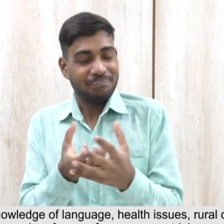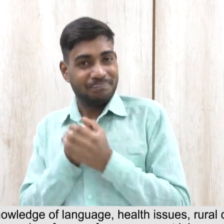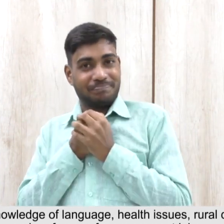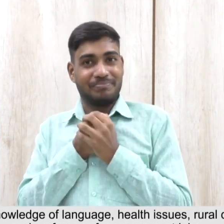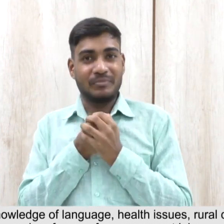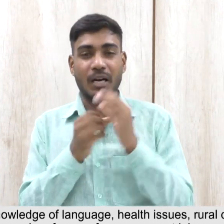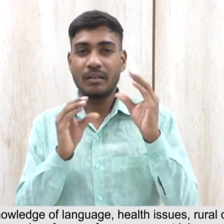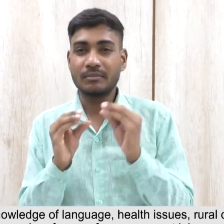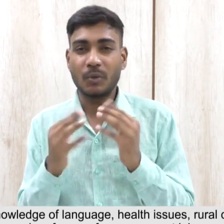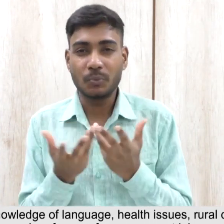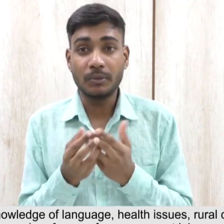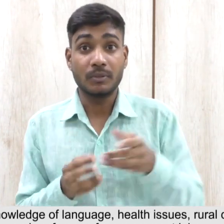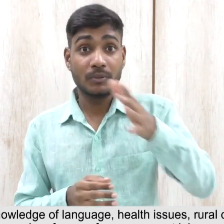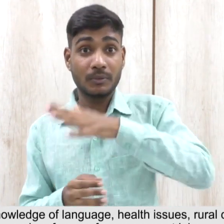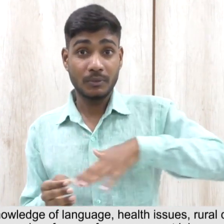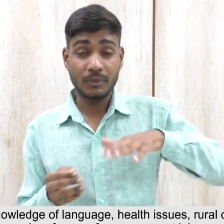and preference for government jobs